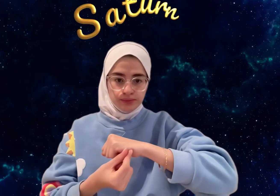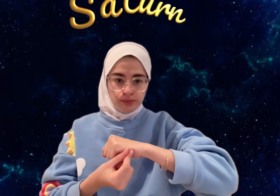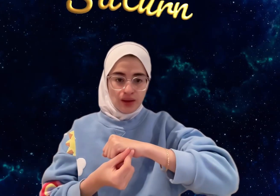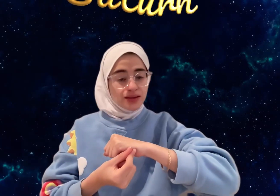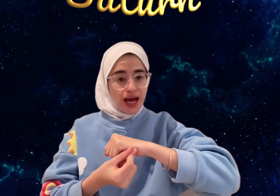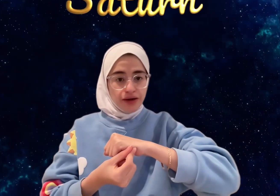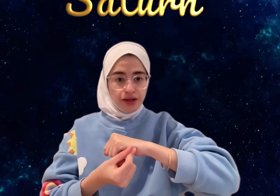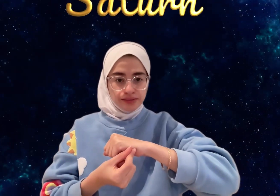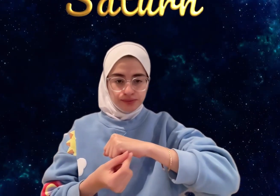Saturn.